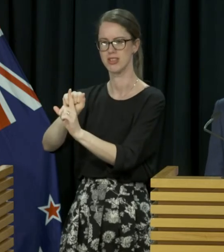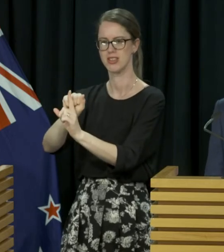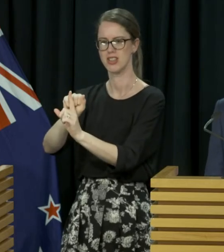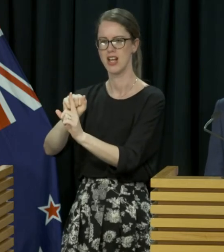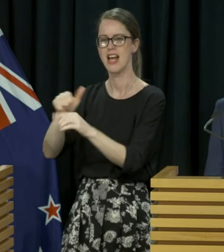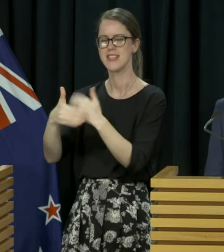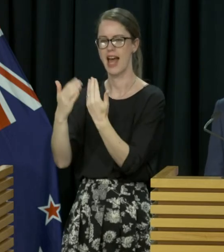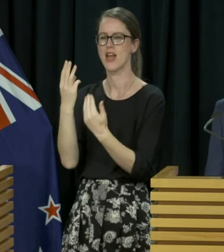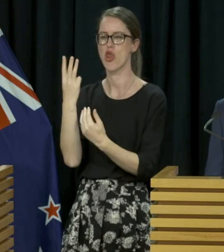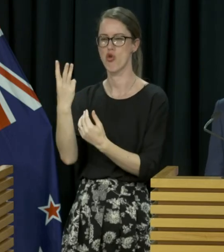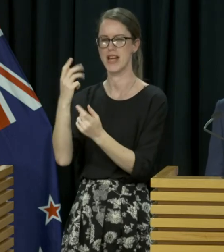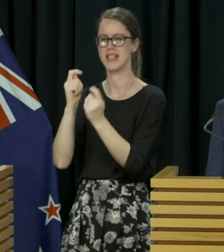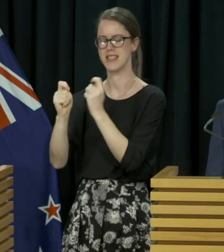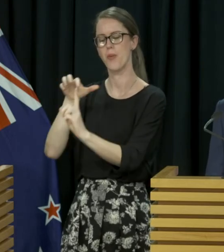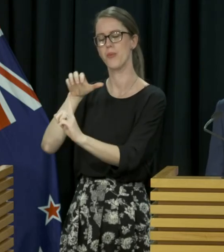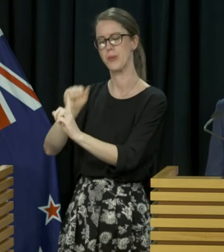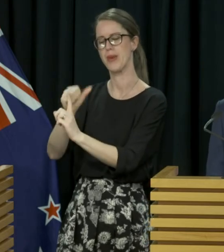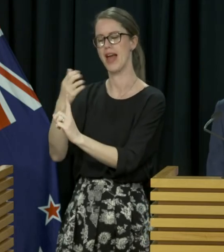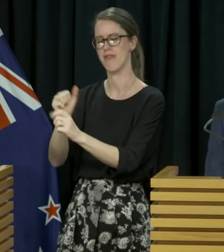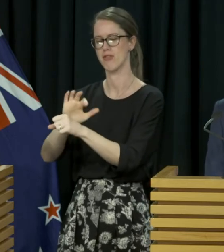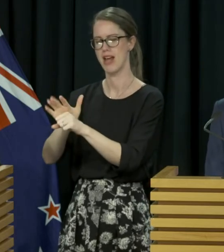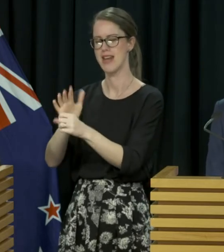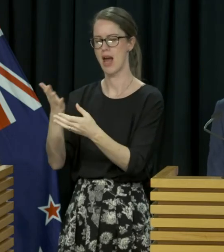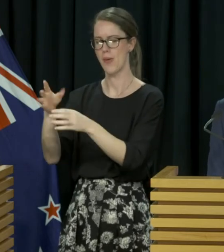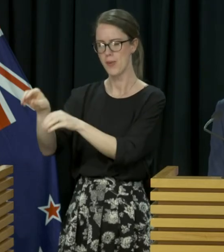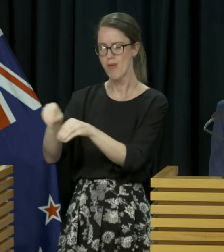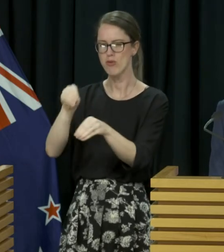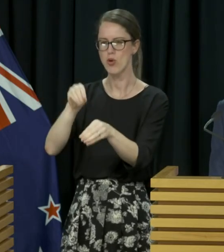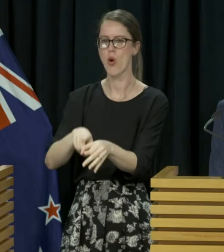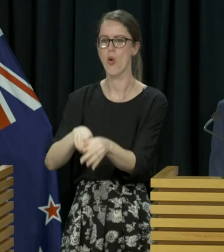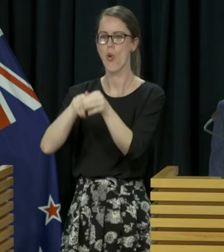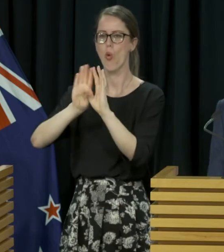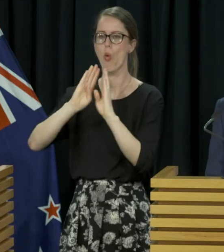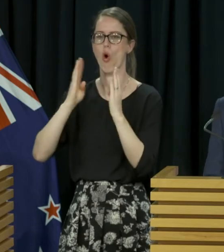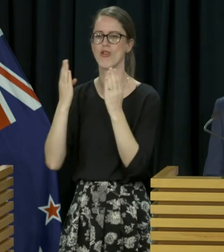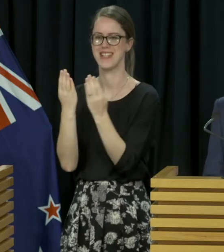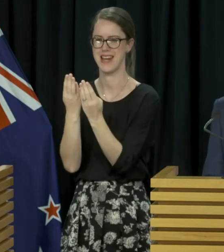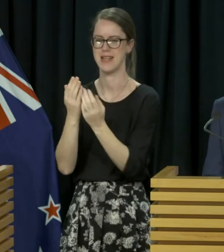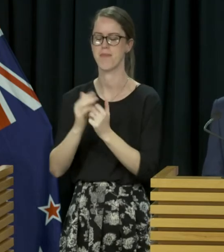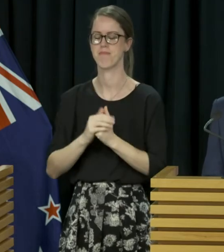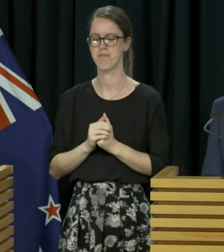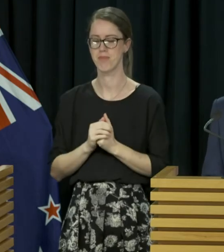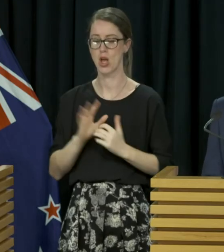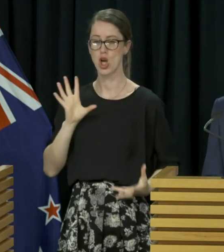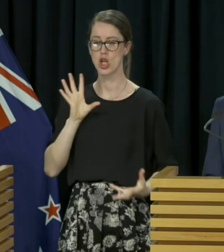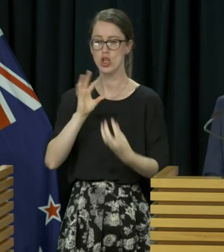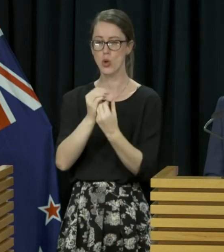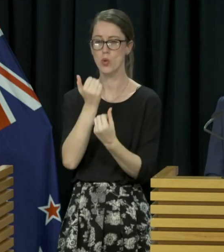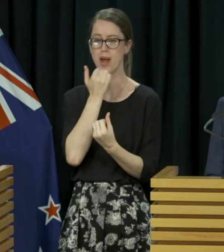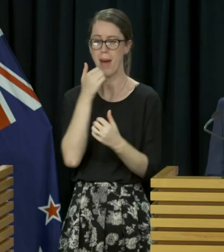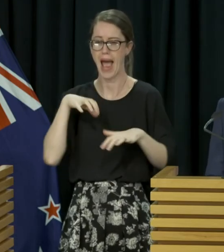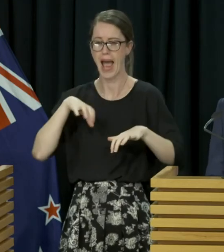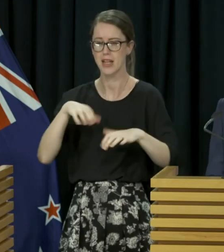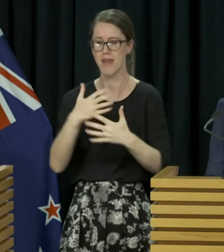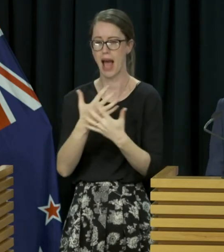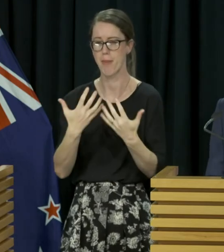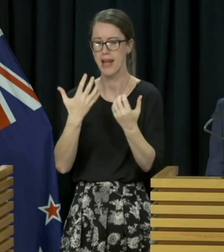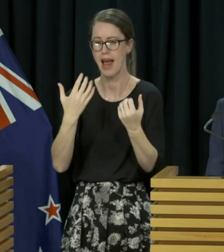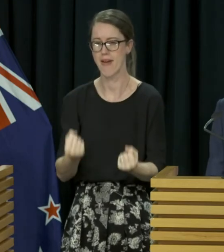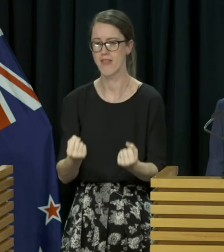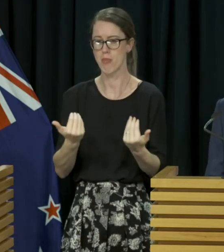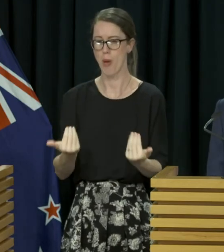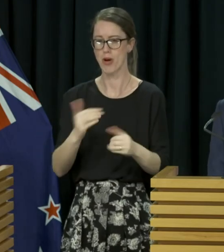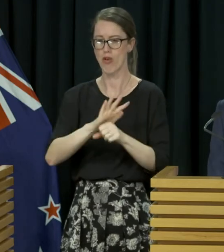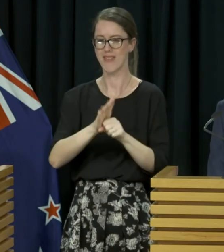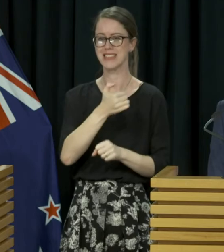routine day three testing and they are now in our Auckland quarantine facility. So our total number of active cases is 66